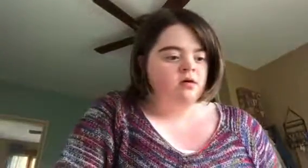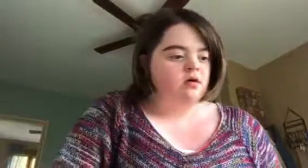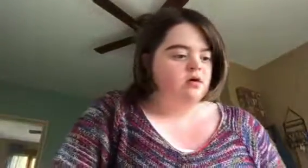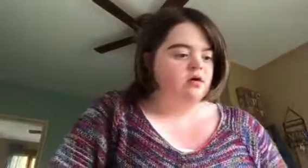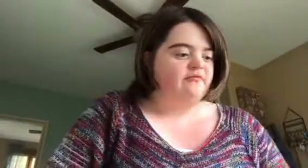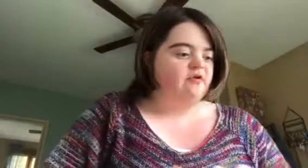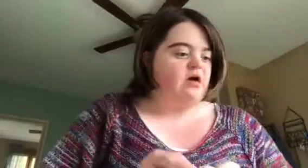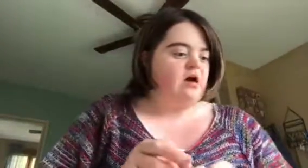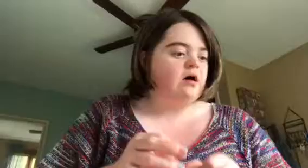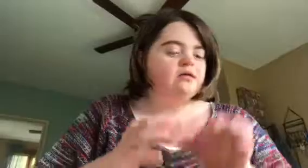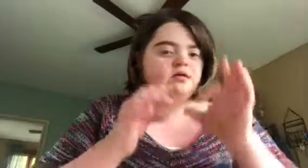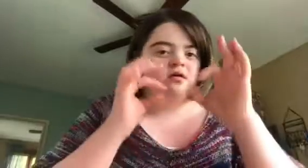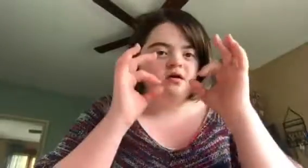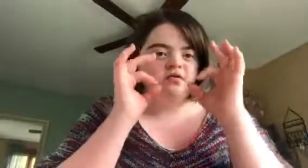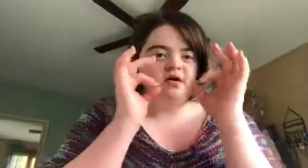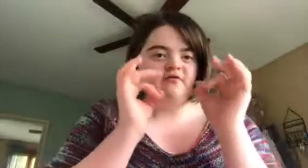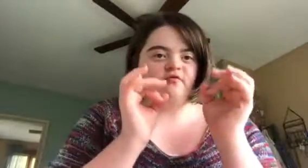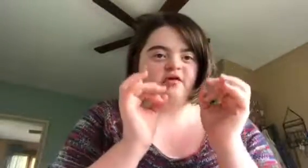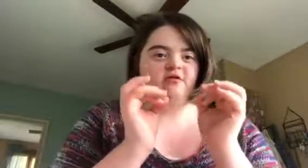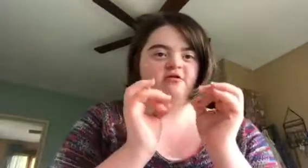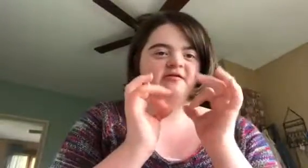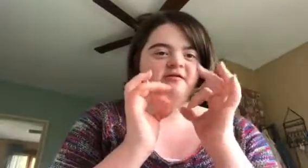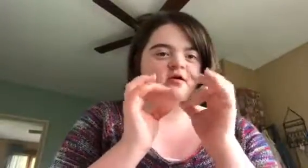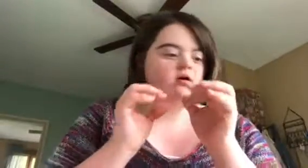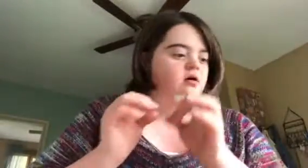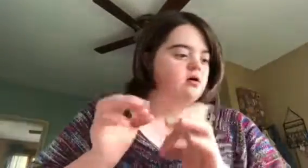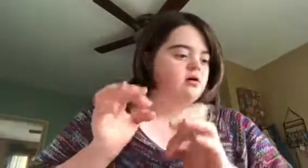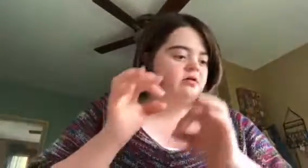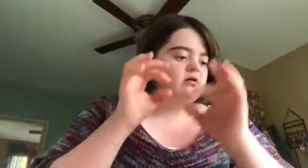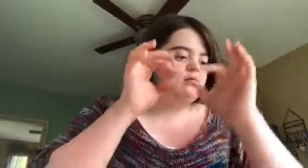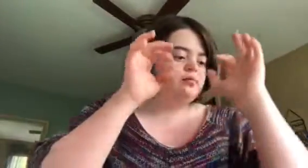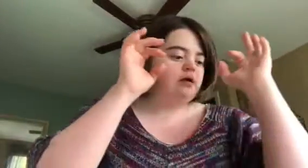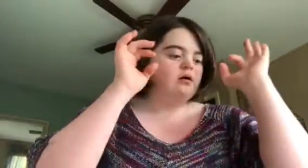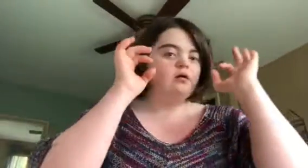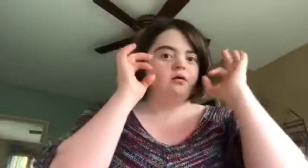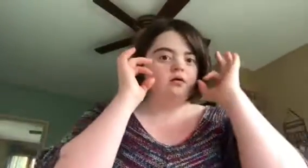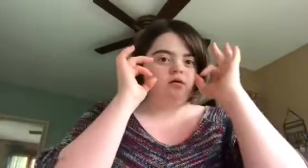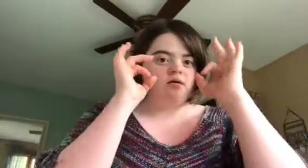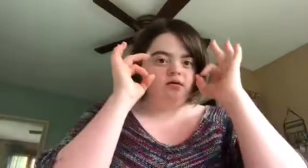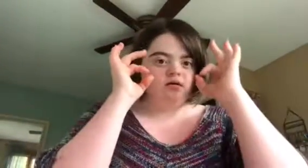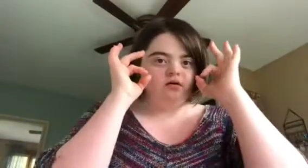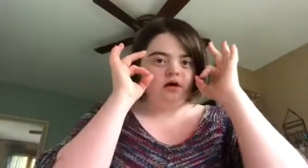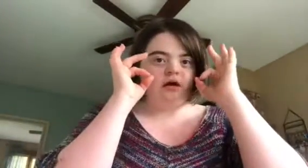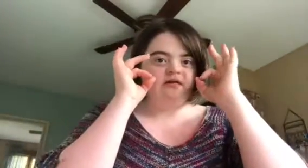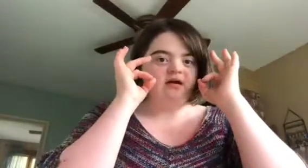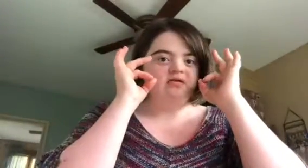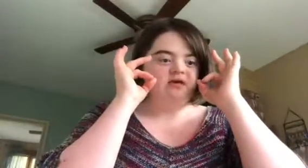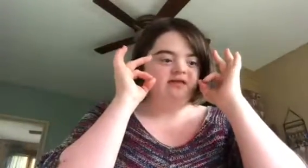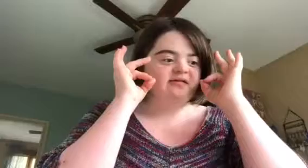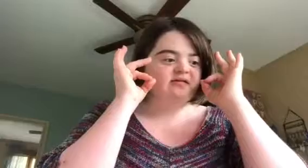And for cat, they have whiskers. So bring hands like this,